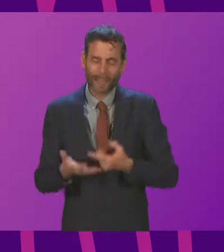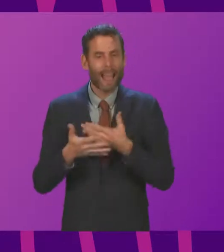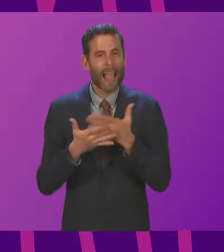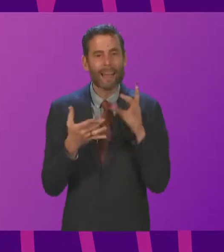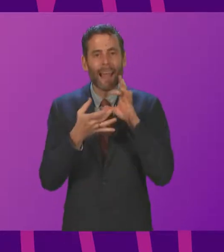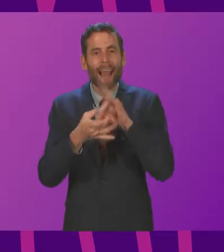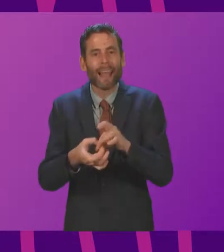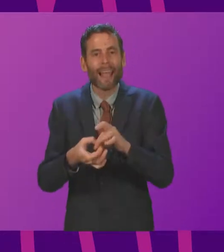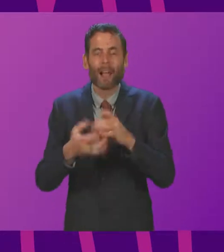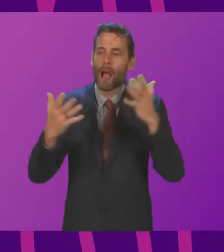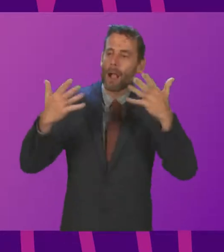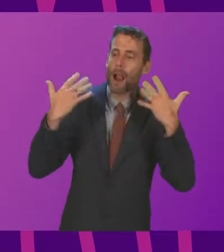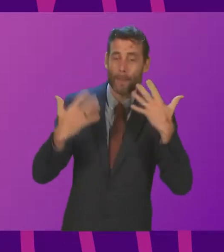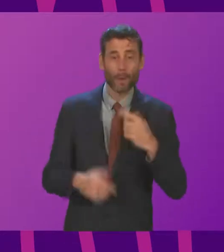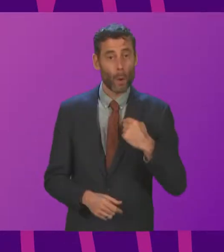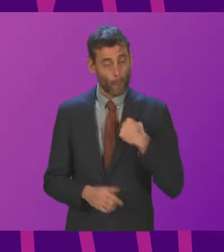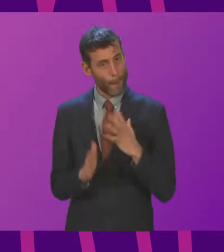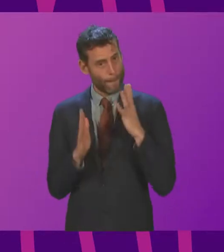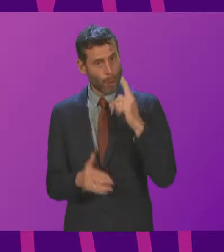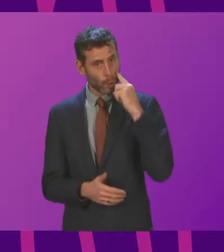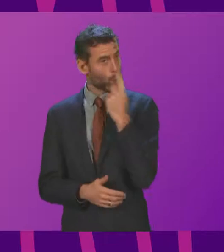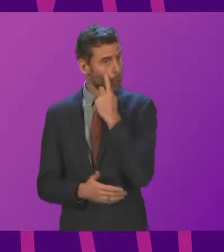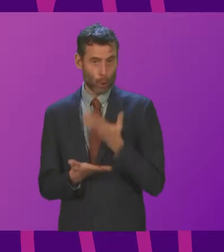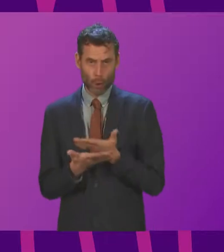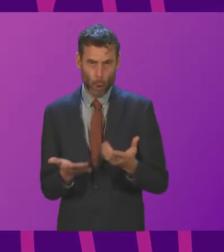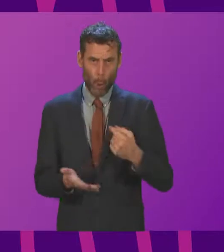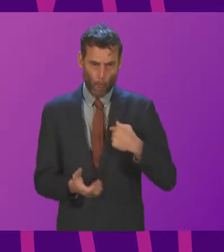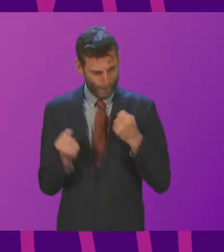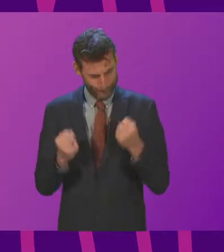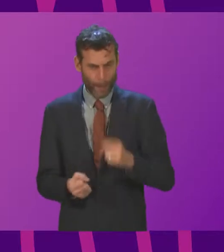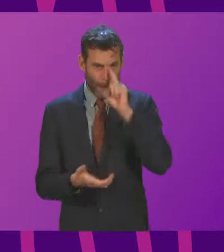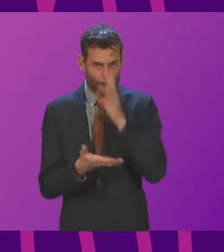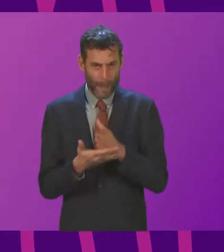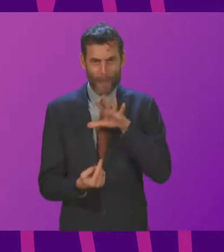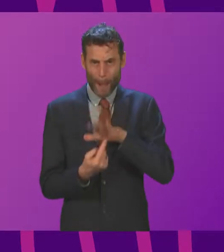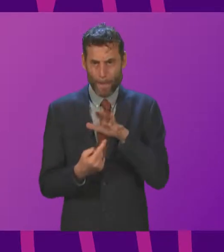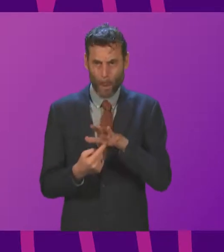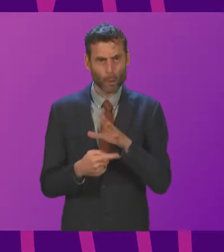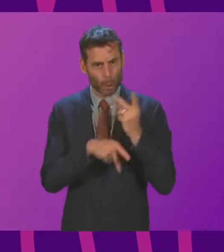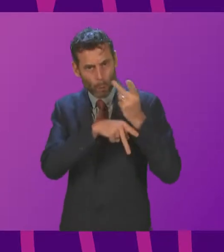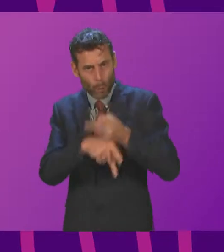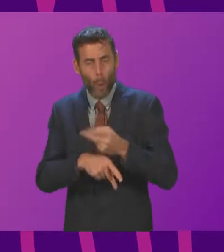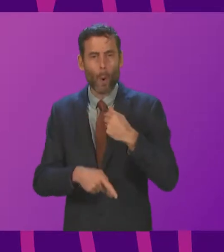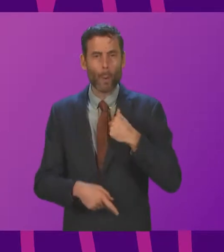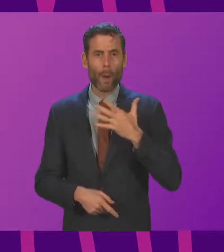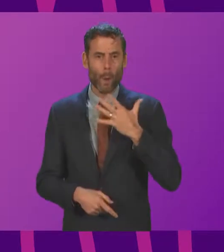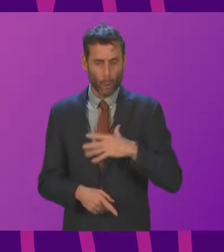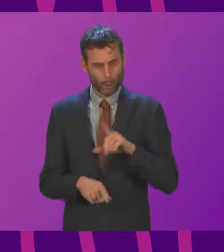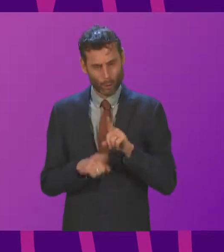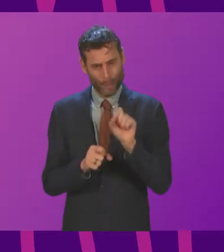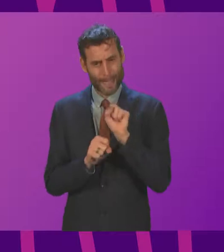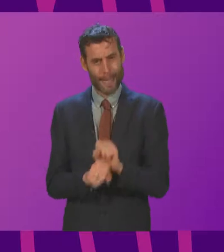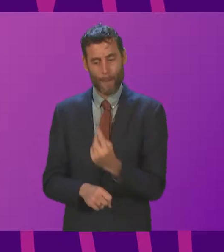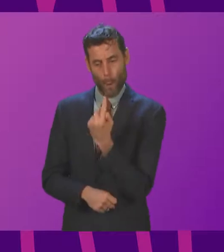discussions. So, yes, we must lead by example. There is a big job of work to do to keep 1.5 degrees alive,